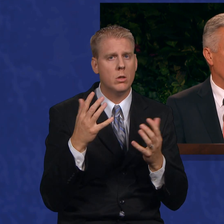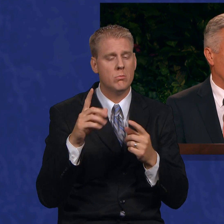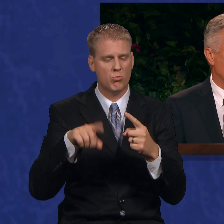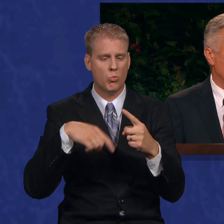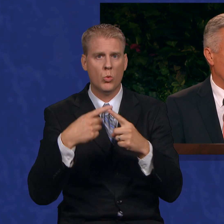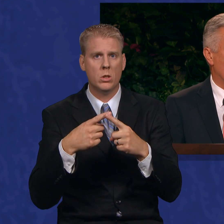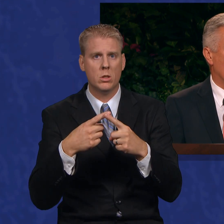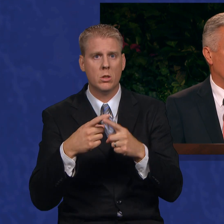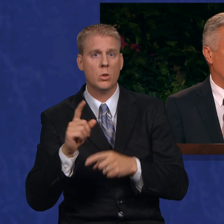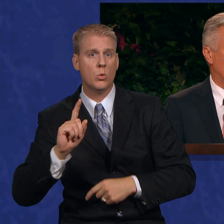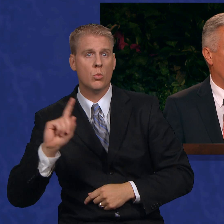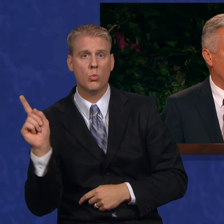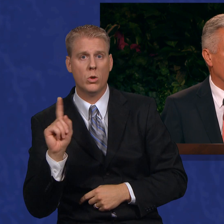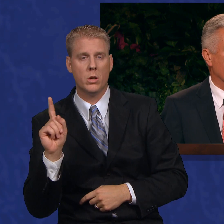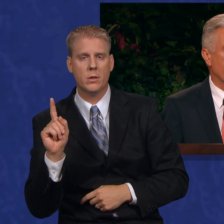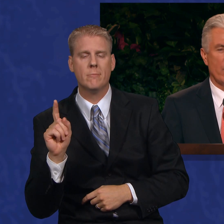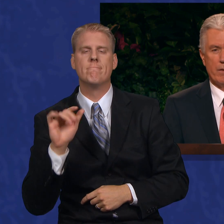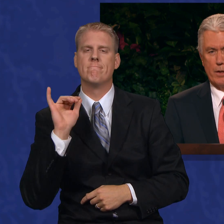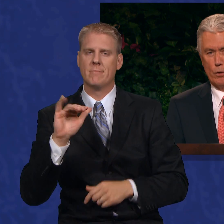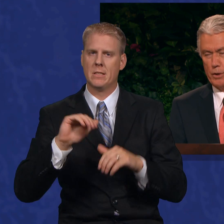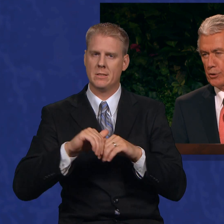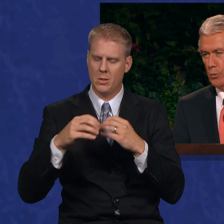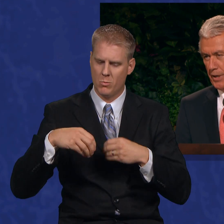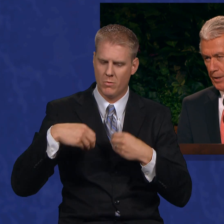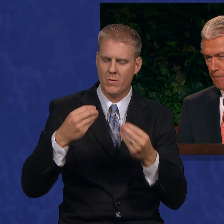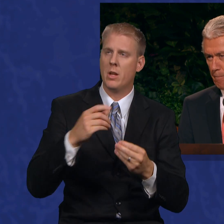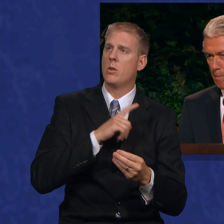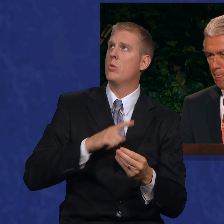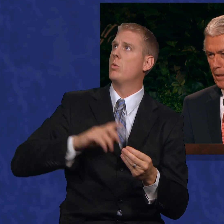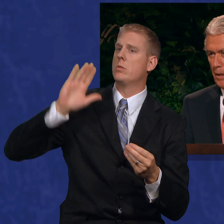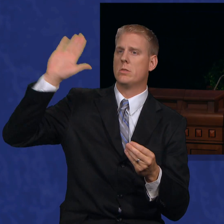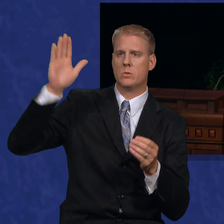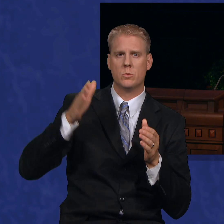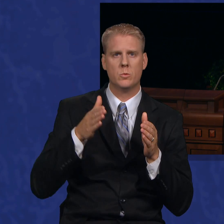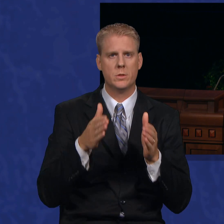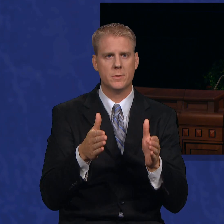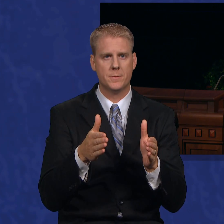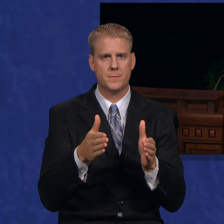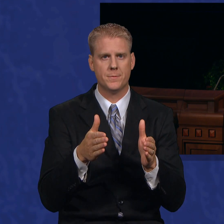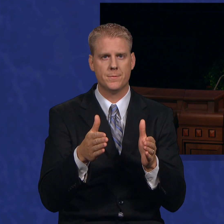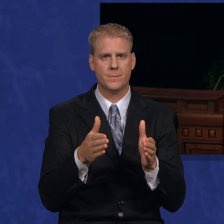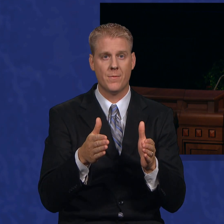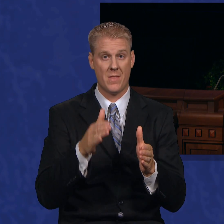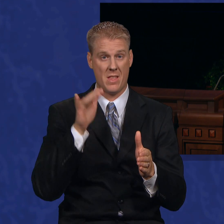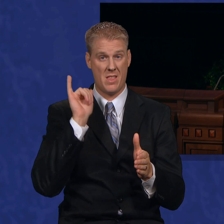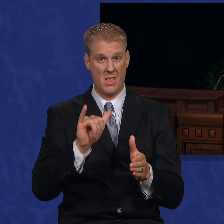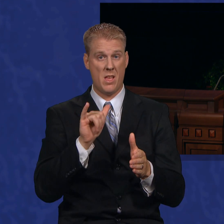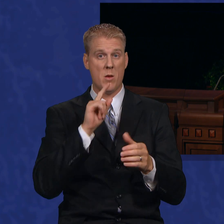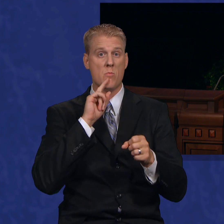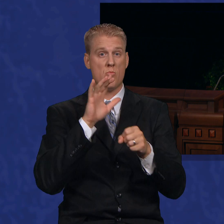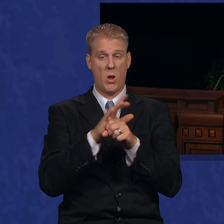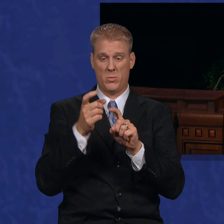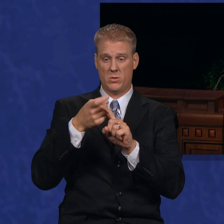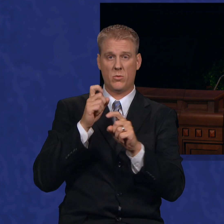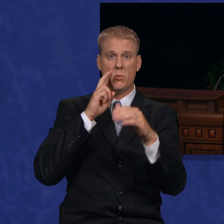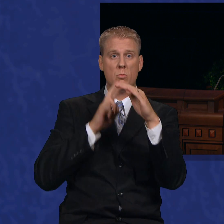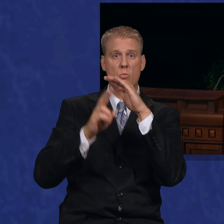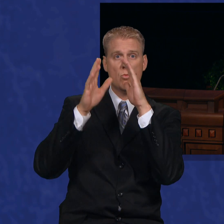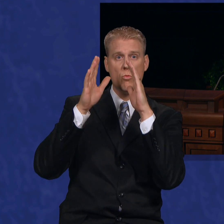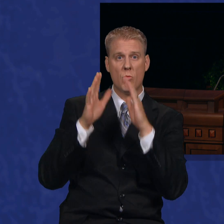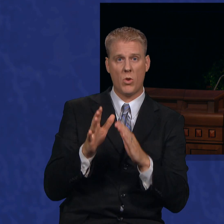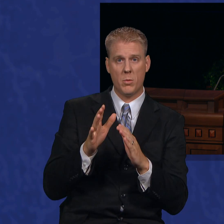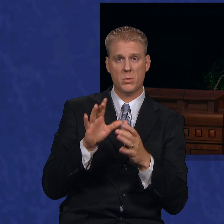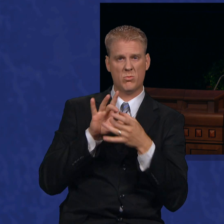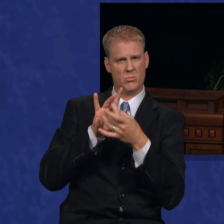and were of providing in the Lord's way. The prophetic promises and blessings of Church